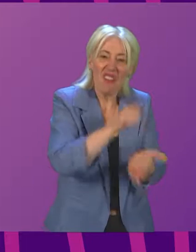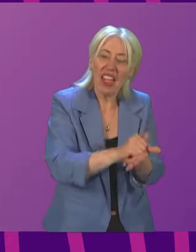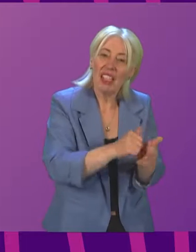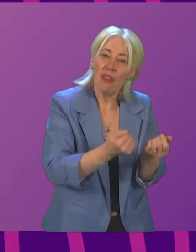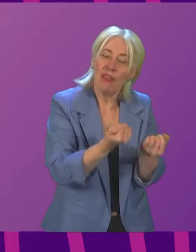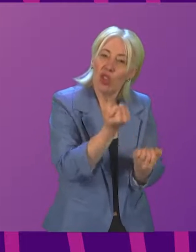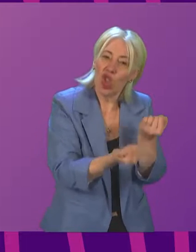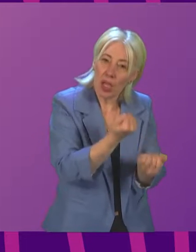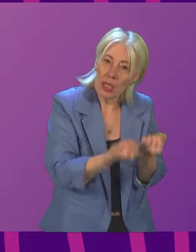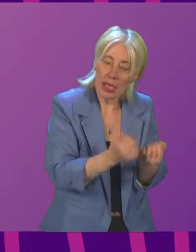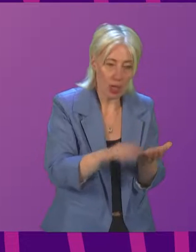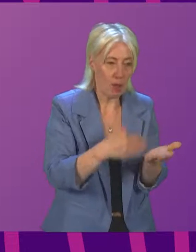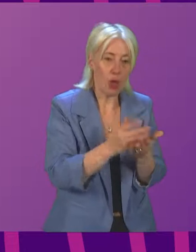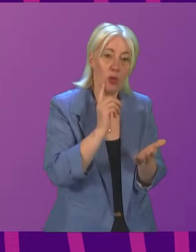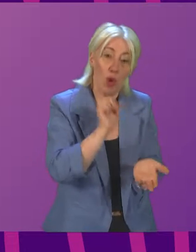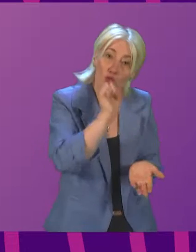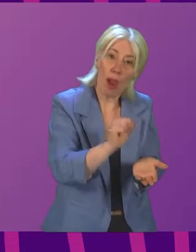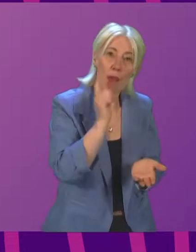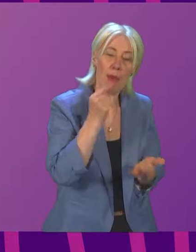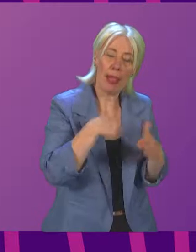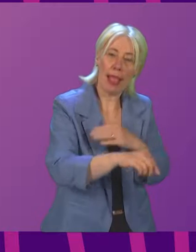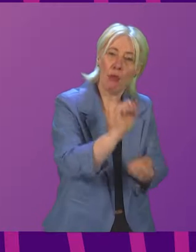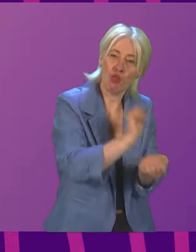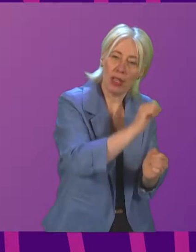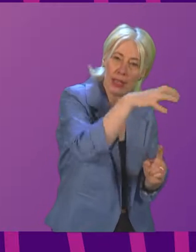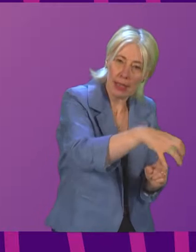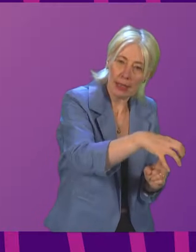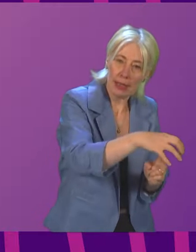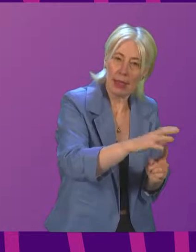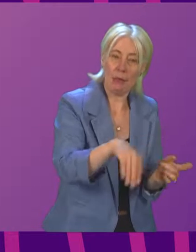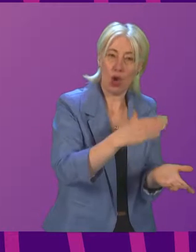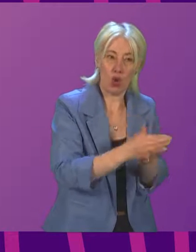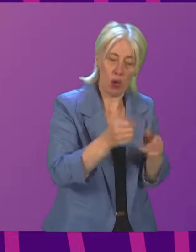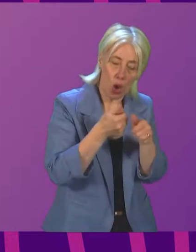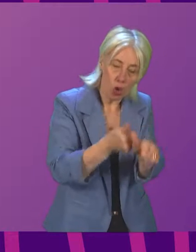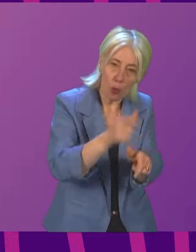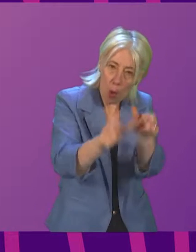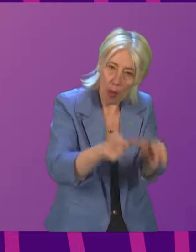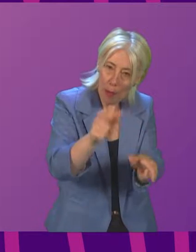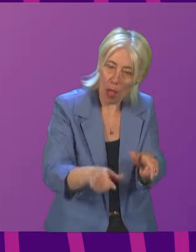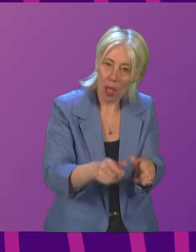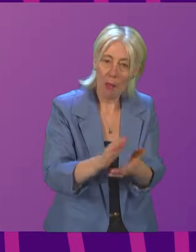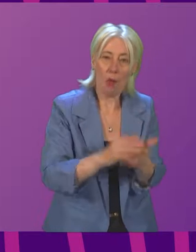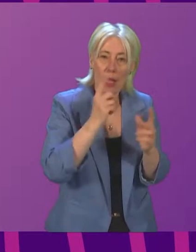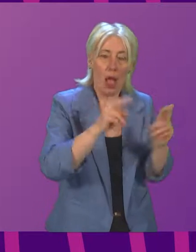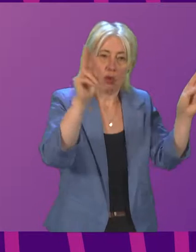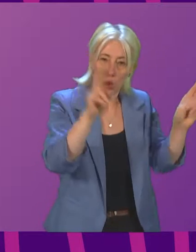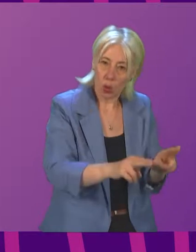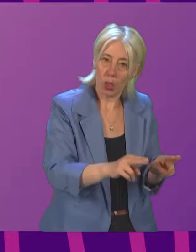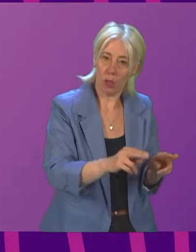given the rehabilitation opportunities that they should have to make sure that we continue to drive down the levels of recidivism, which we are doing successfully.